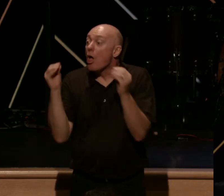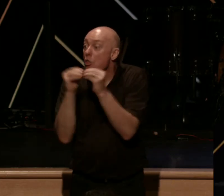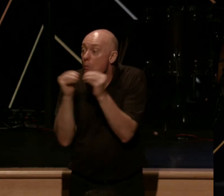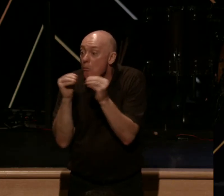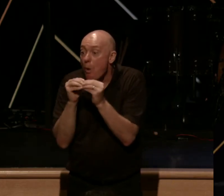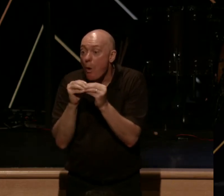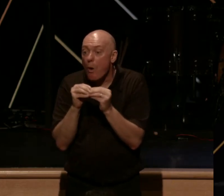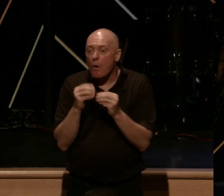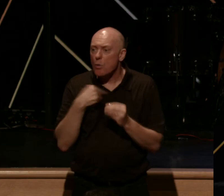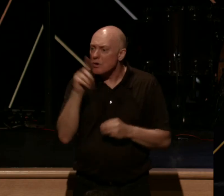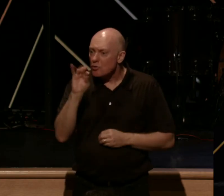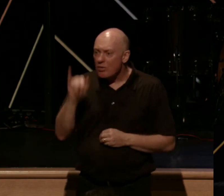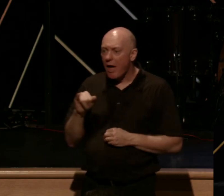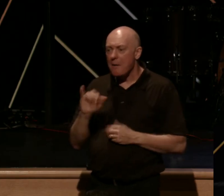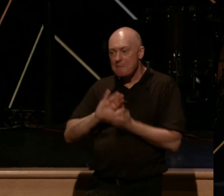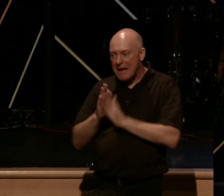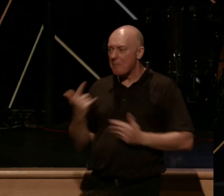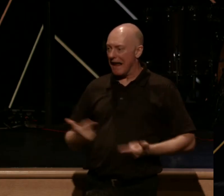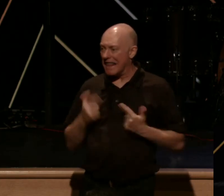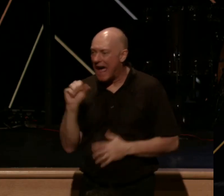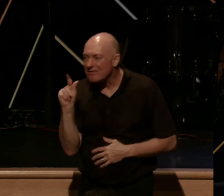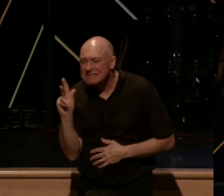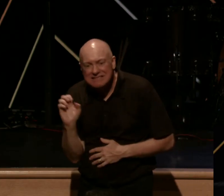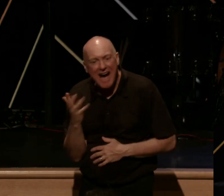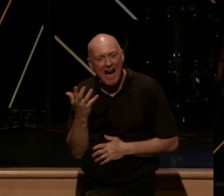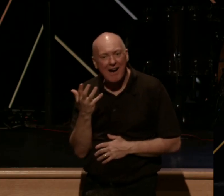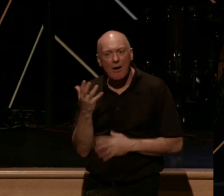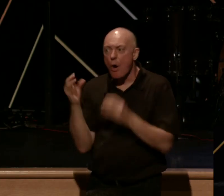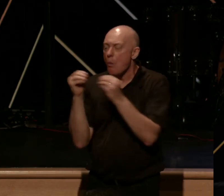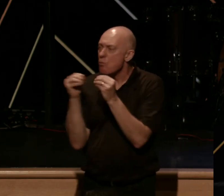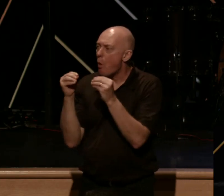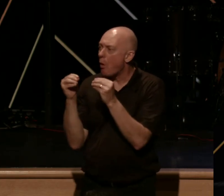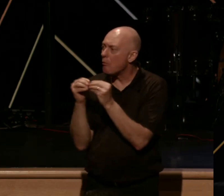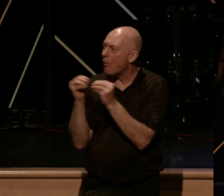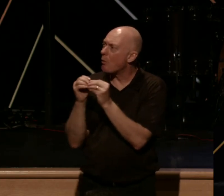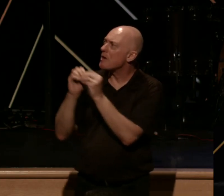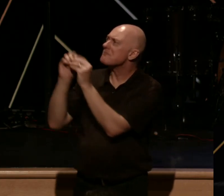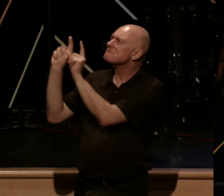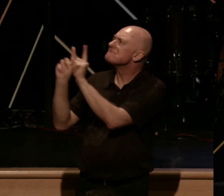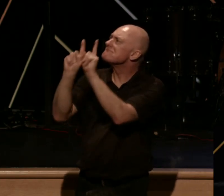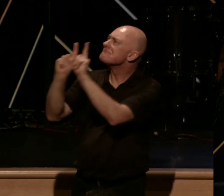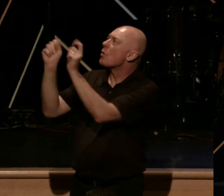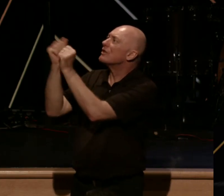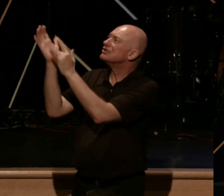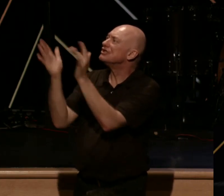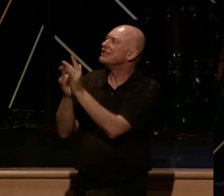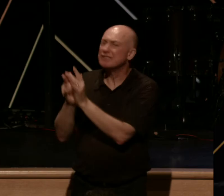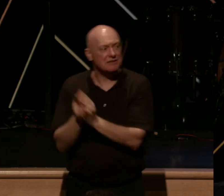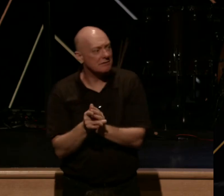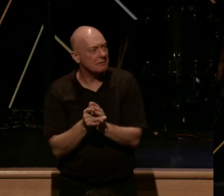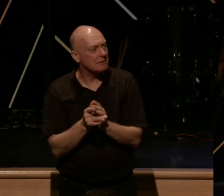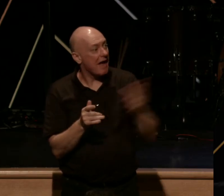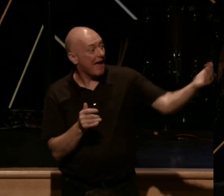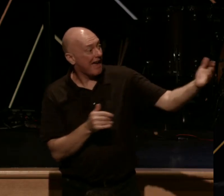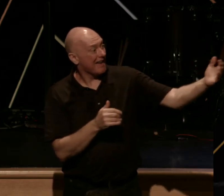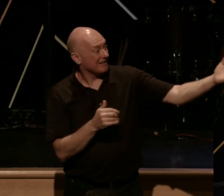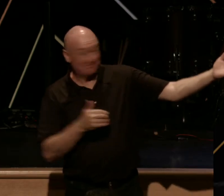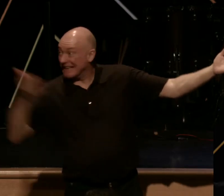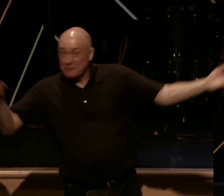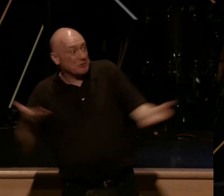is our lifestyle, the more our lifestyle is walking with Jesus Christ and pointing others to Jesus Christ, the more we will have